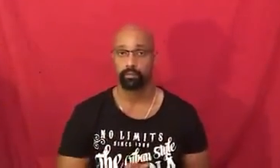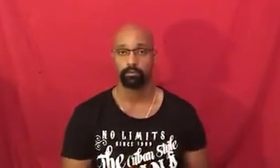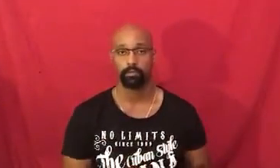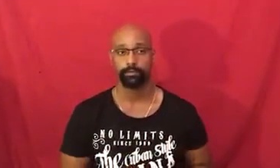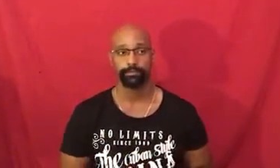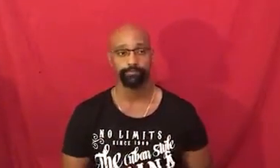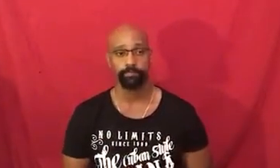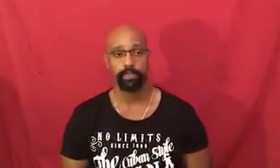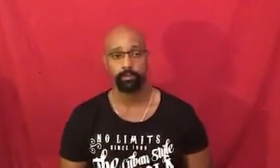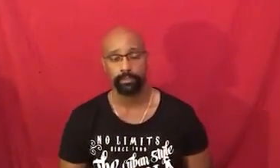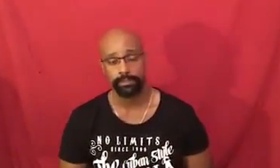world right now